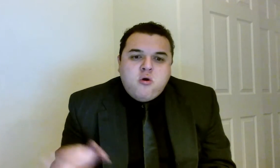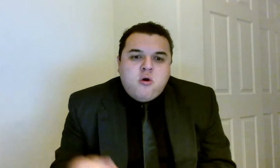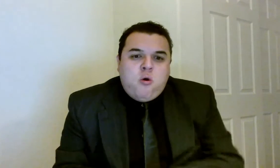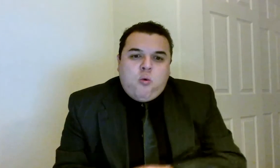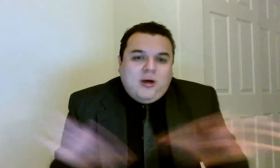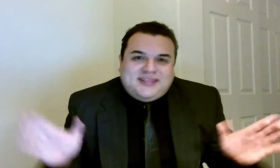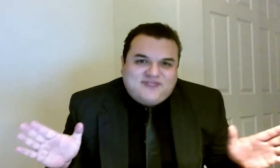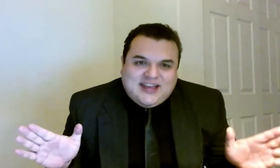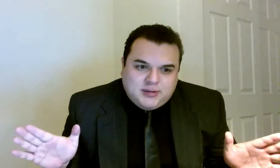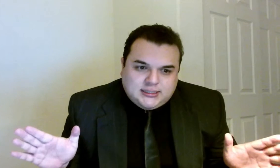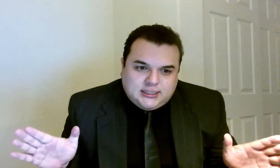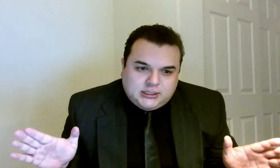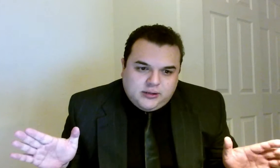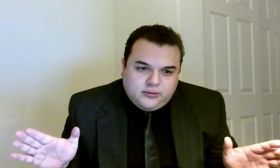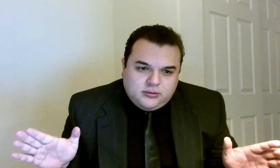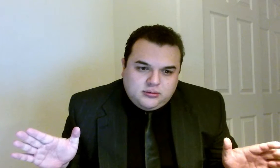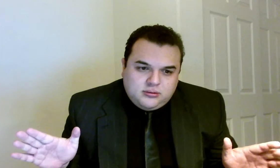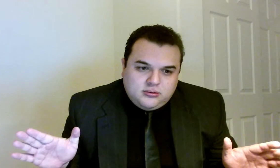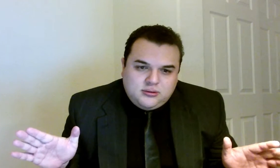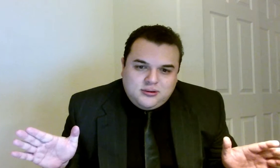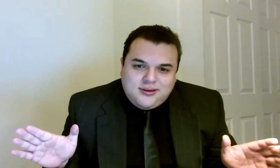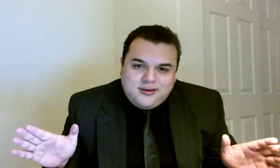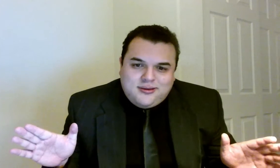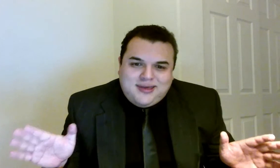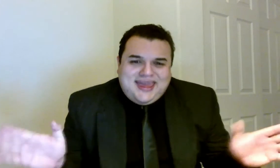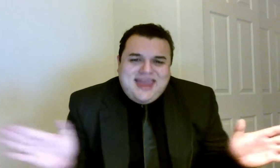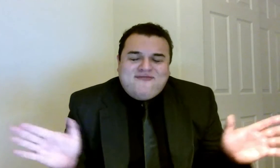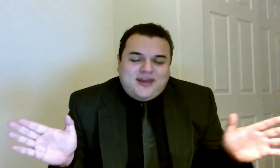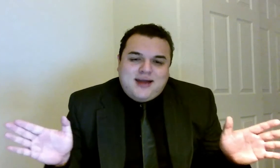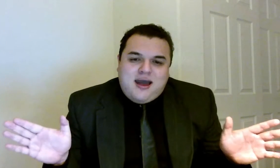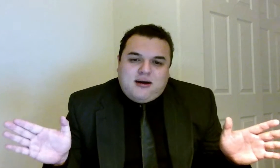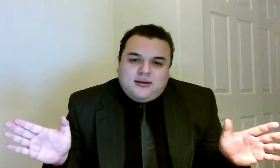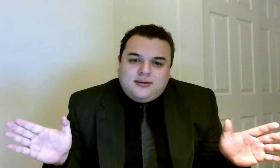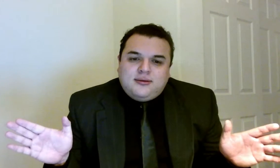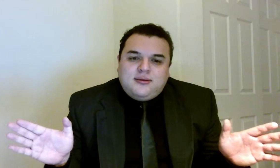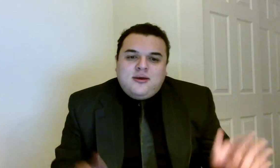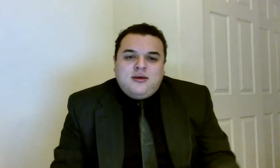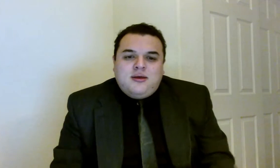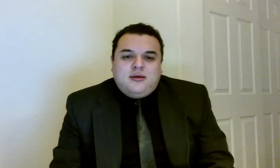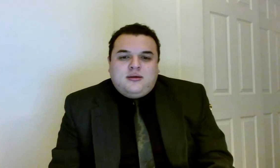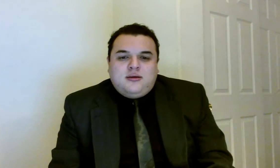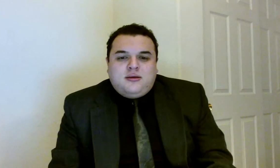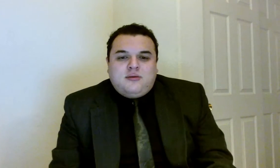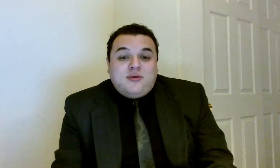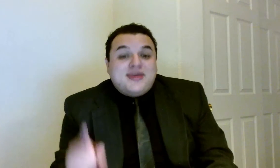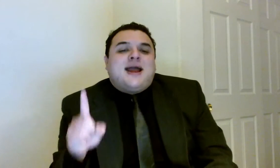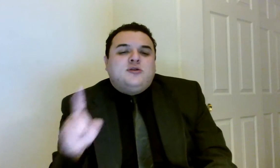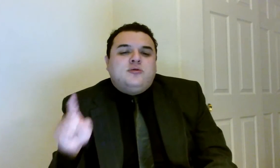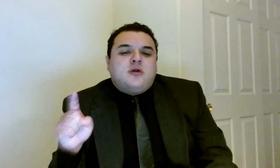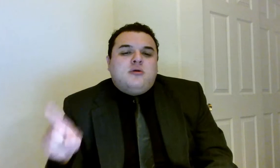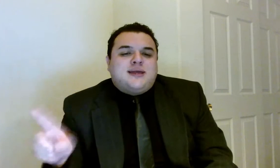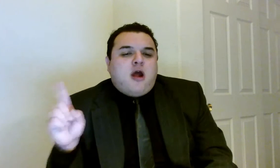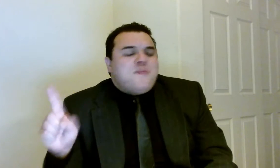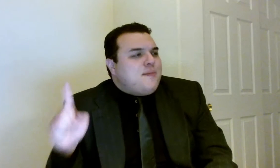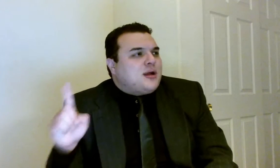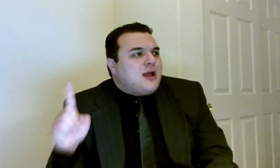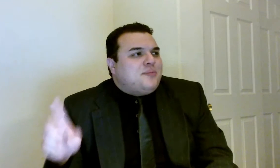what these vice presidents do. I can't figure it out. One thing I do know is that our paper company